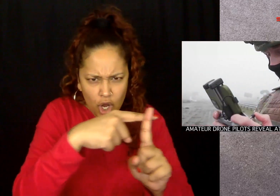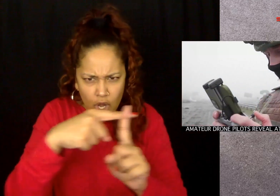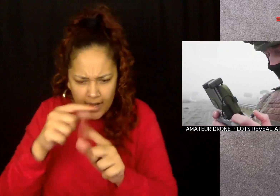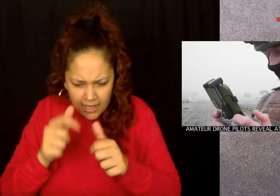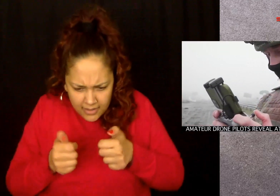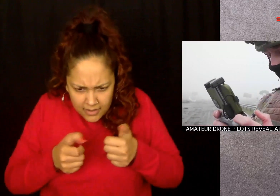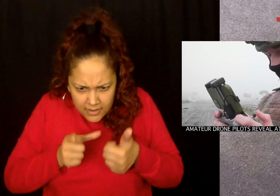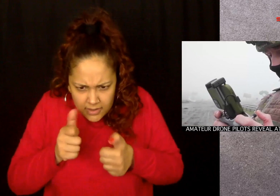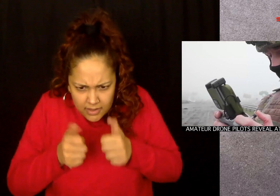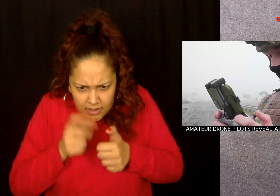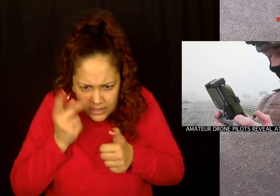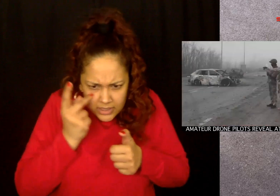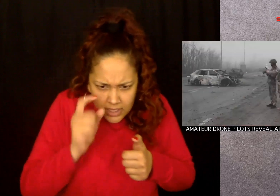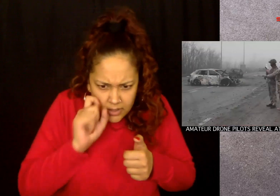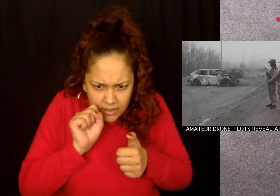Russian vehicles.